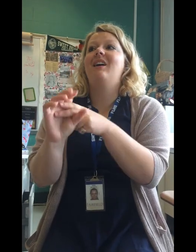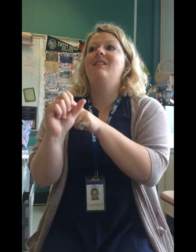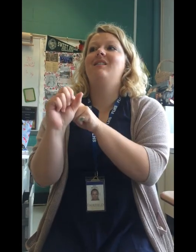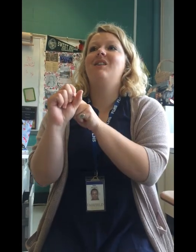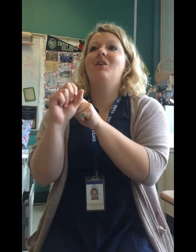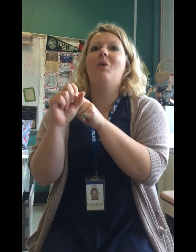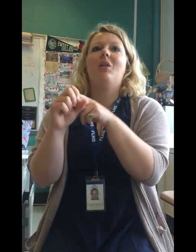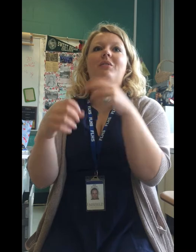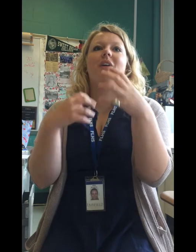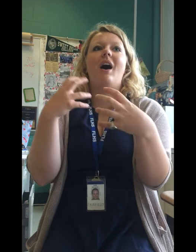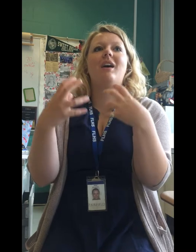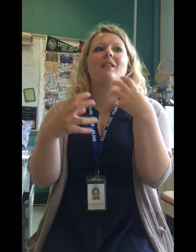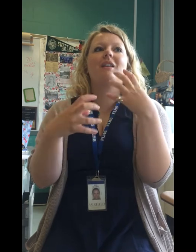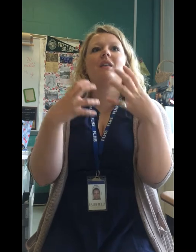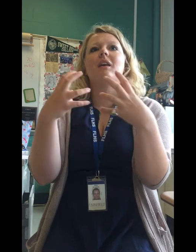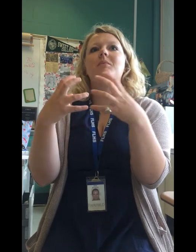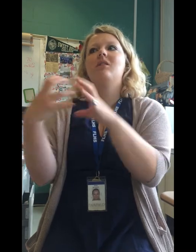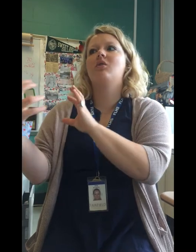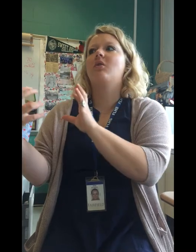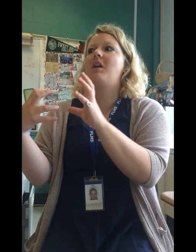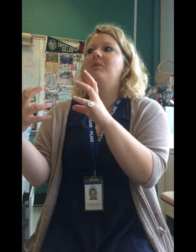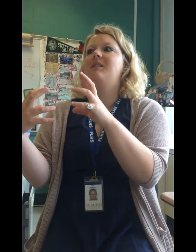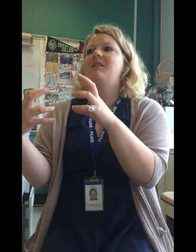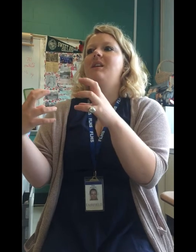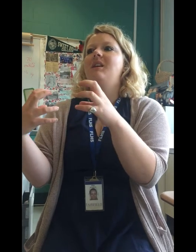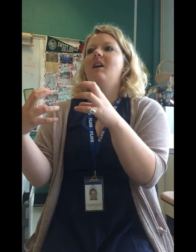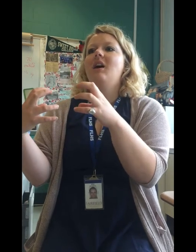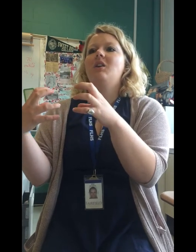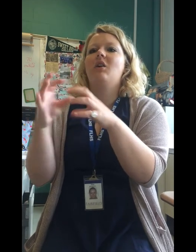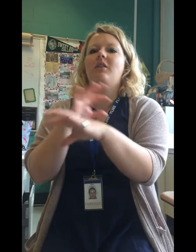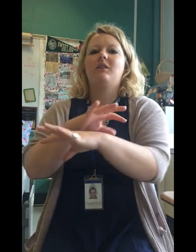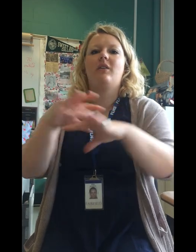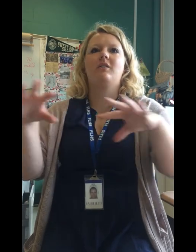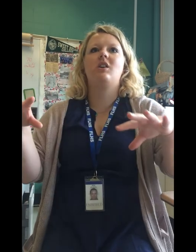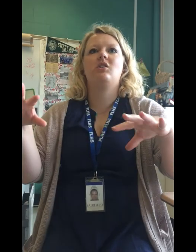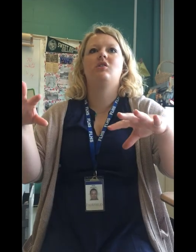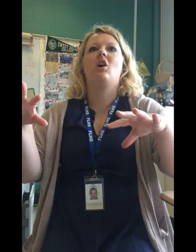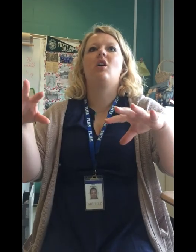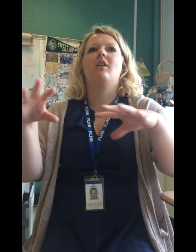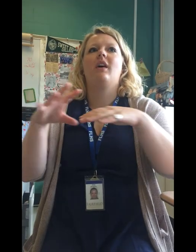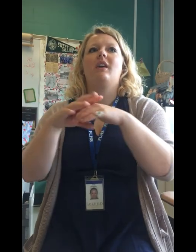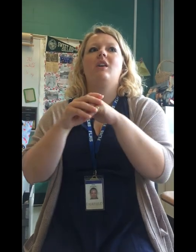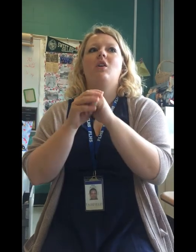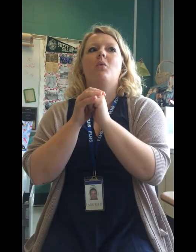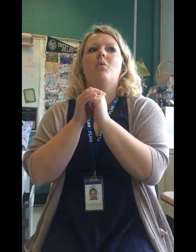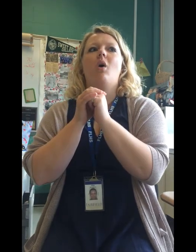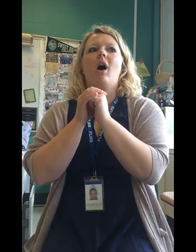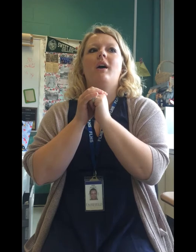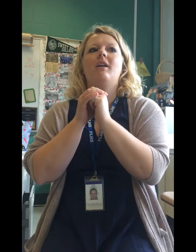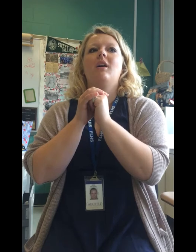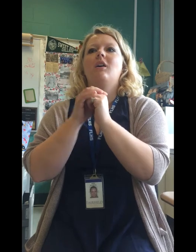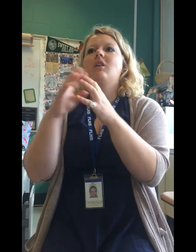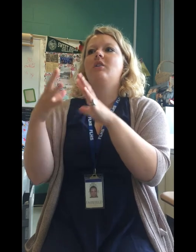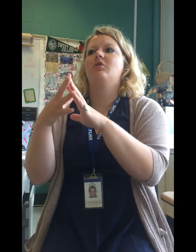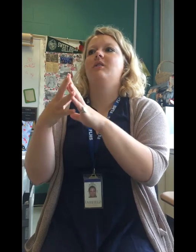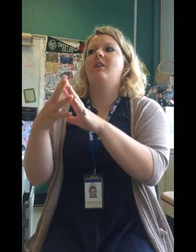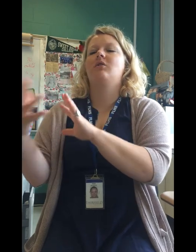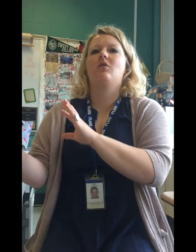all of that and enlightenment. So they're able to see how these foundations are and why countries have certain